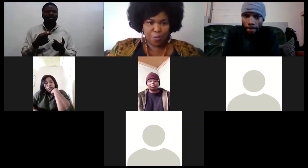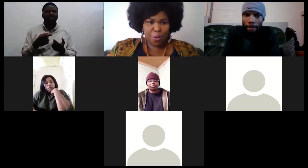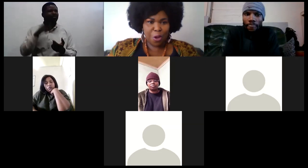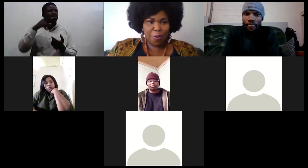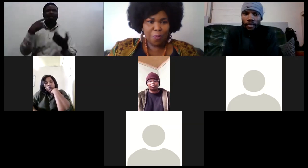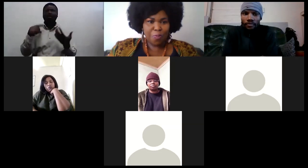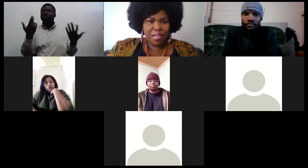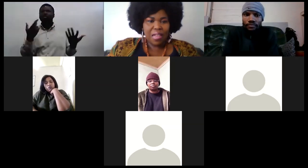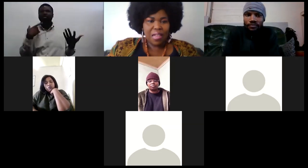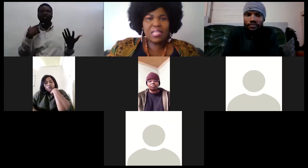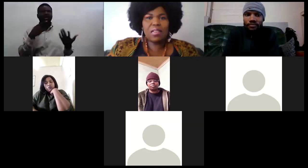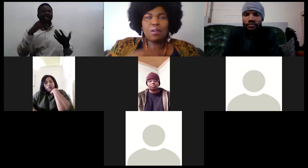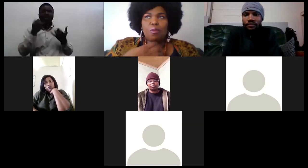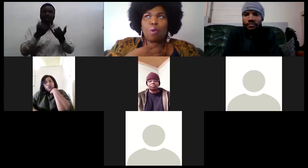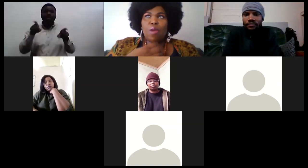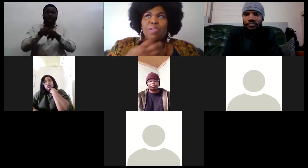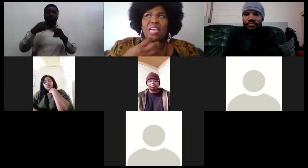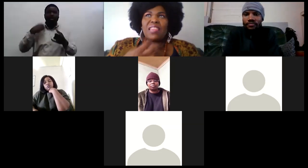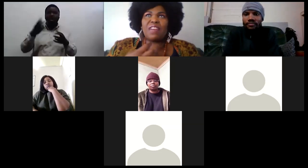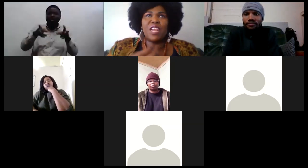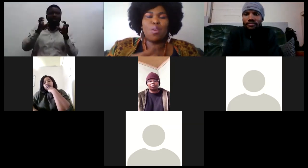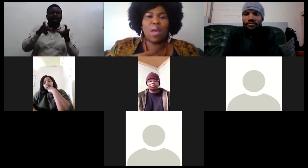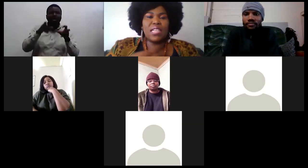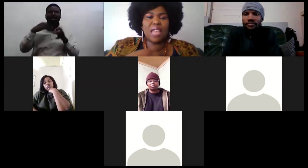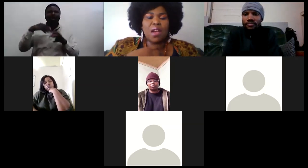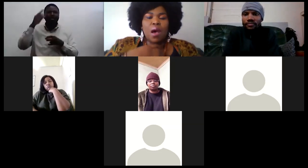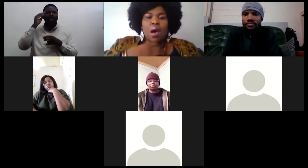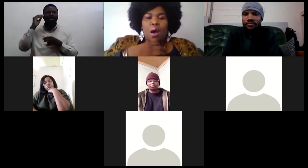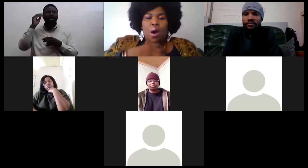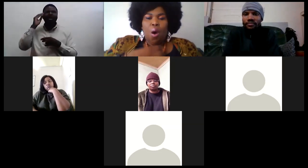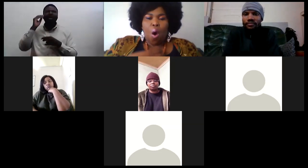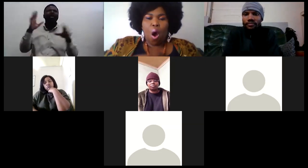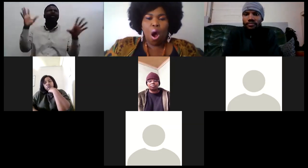you know it's when you get that feeling when it's like